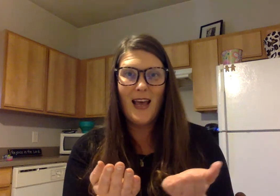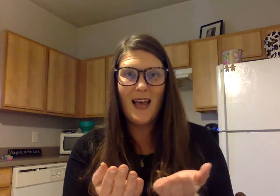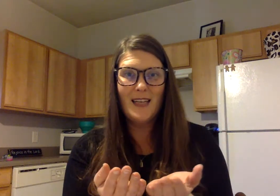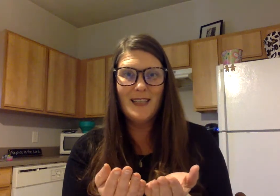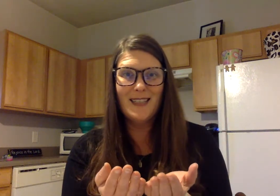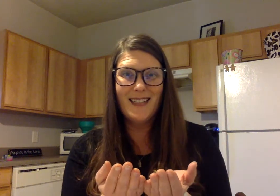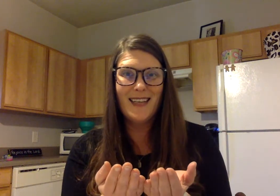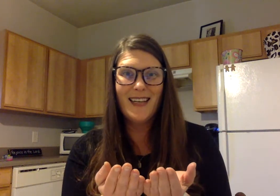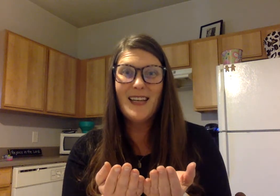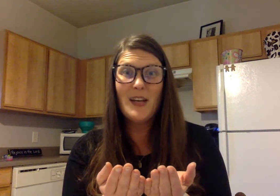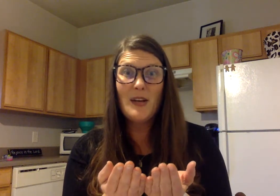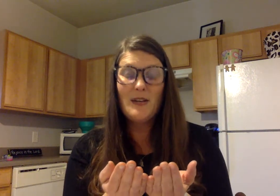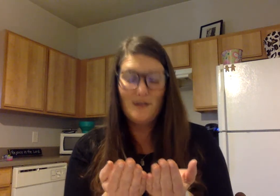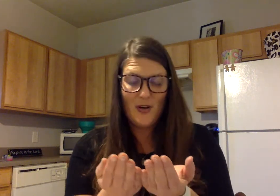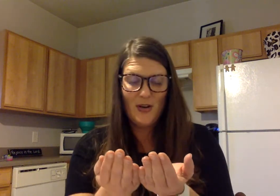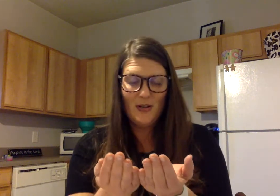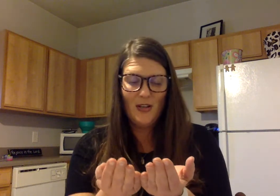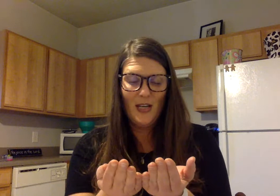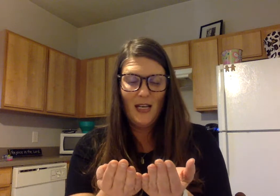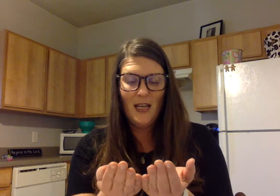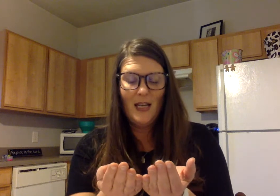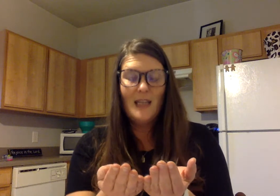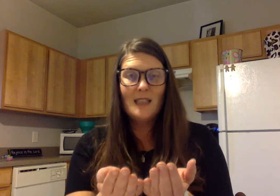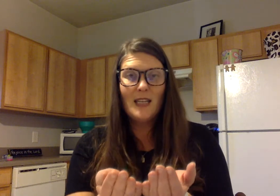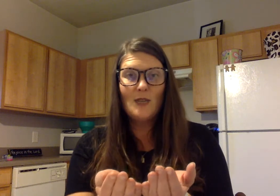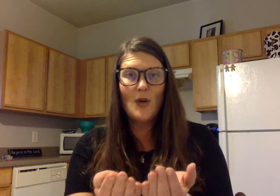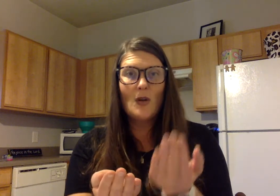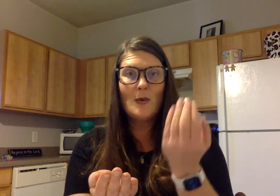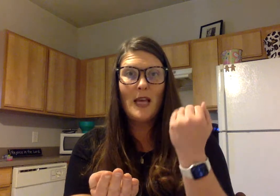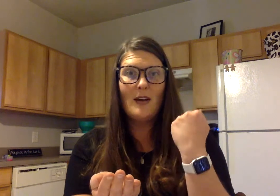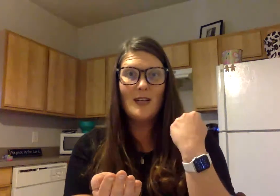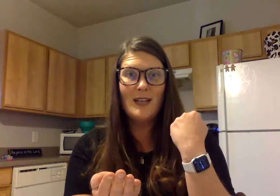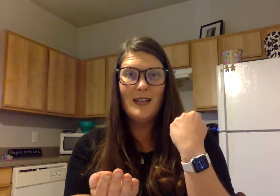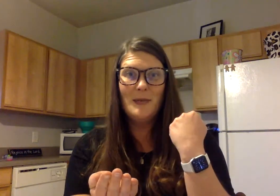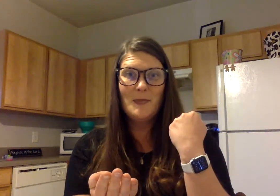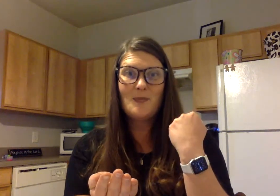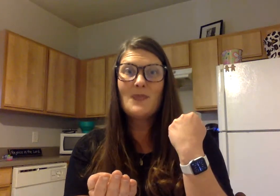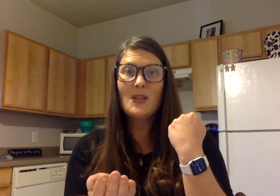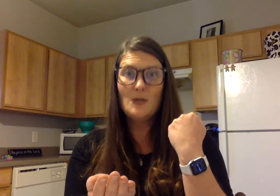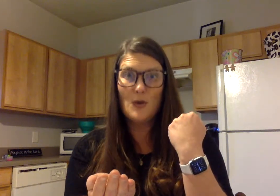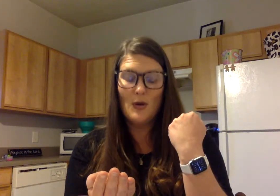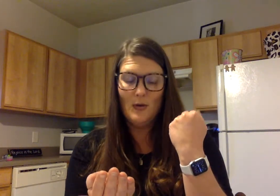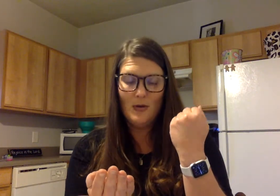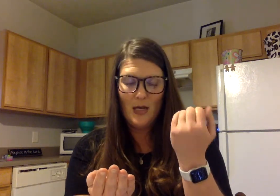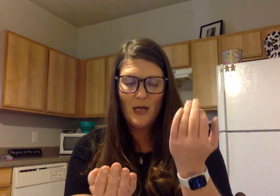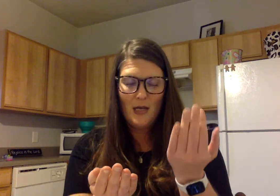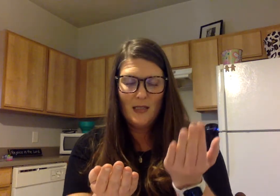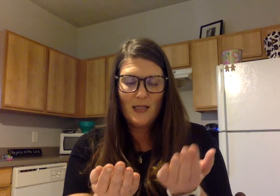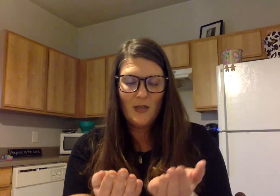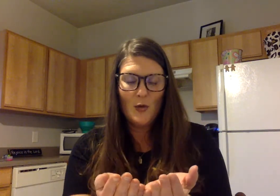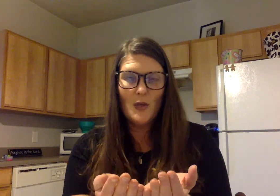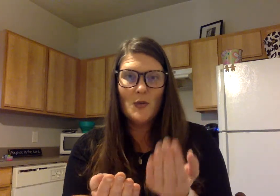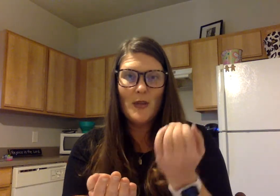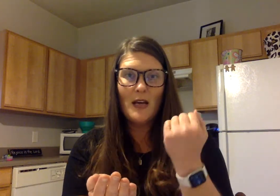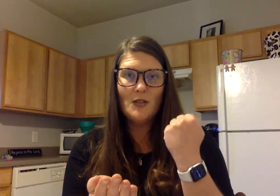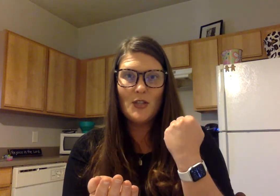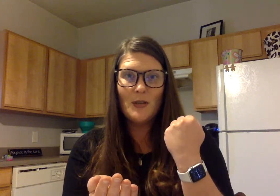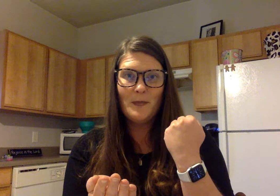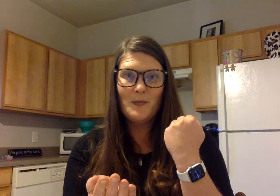add n, alright, good, say drawn without n, draw, say torch without ch,